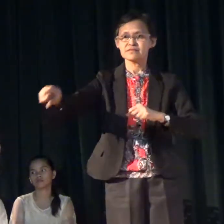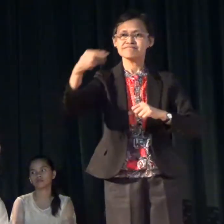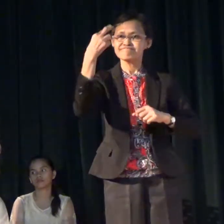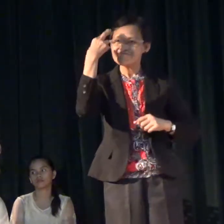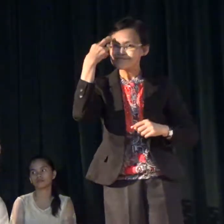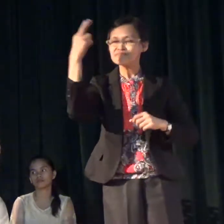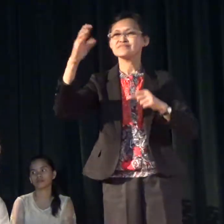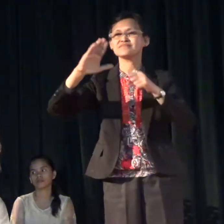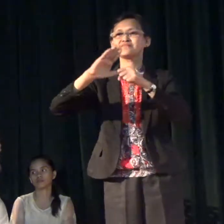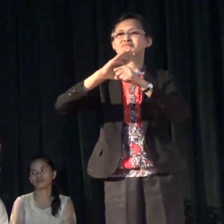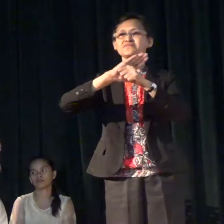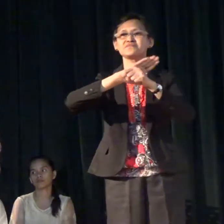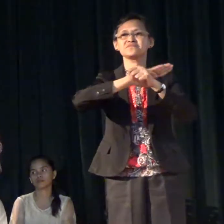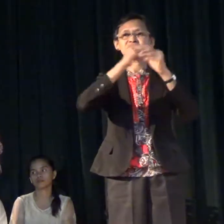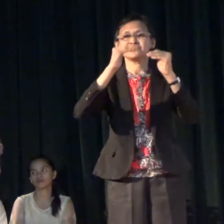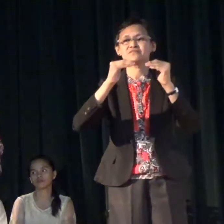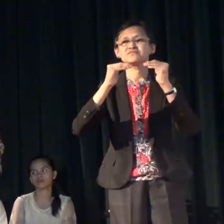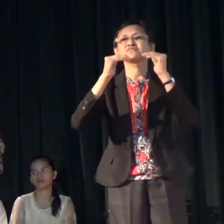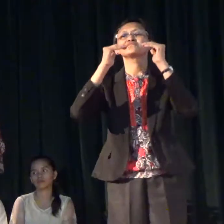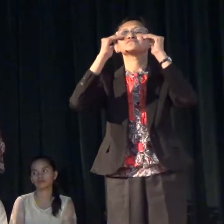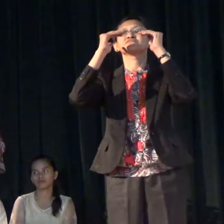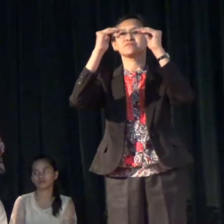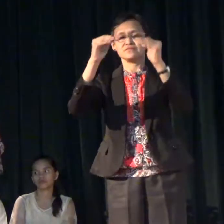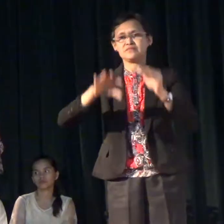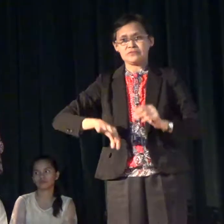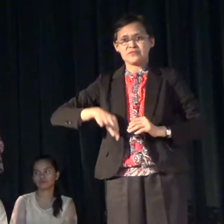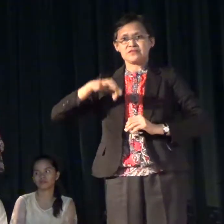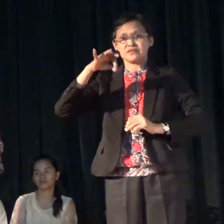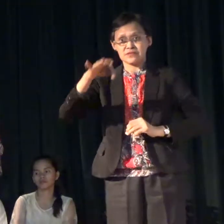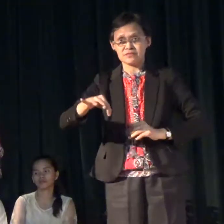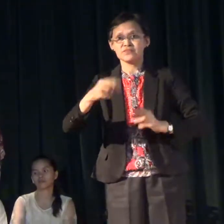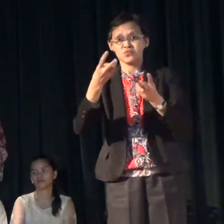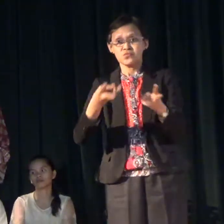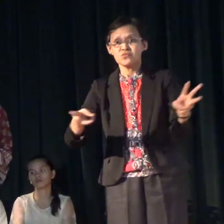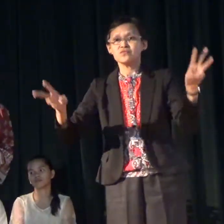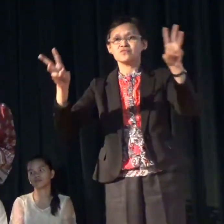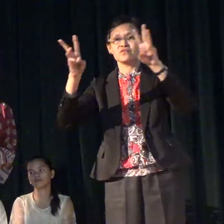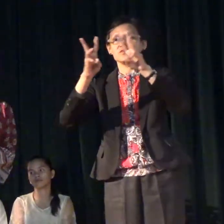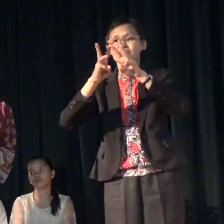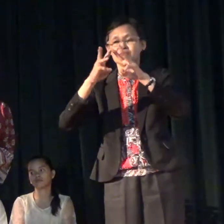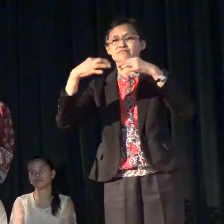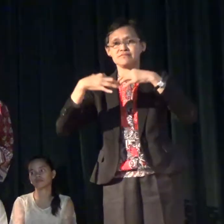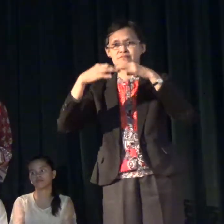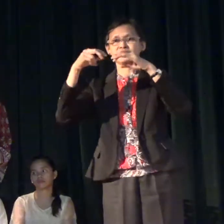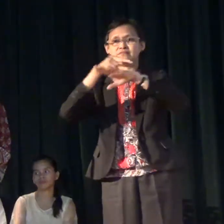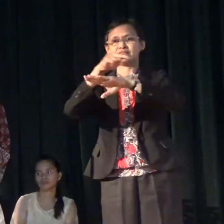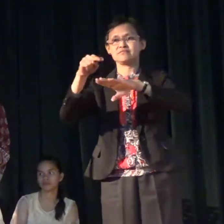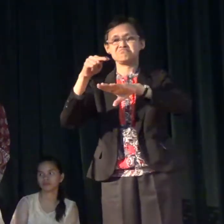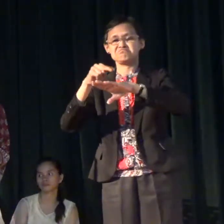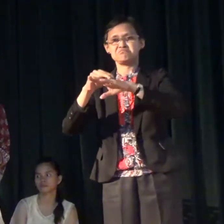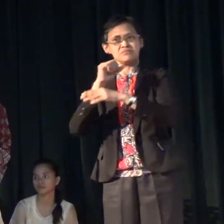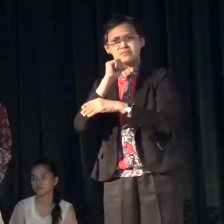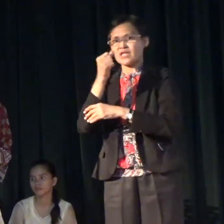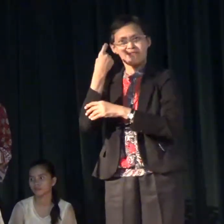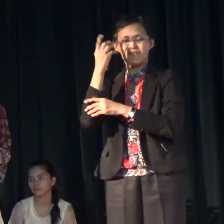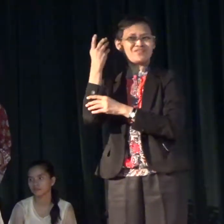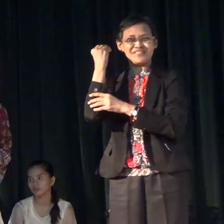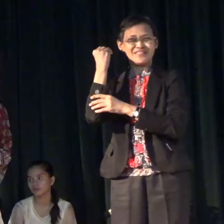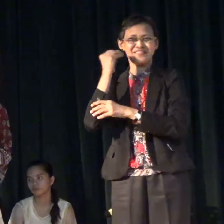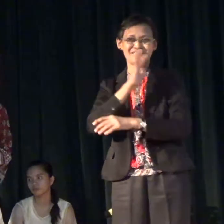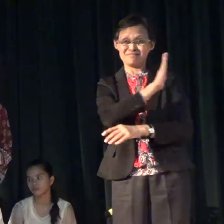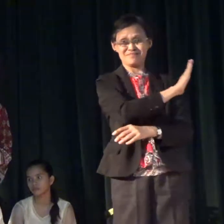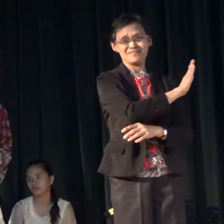their full potential and contribute meaningfully to building the nation that's not just for hearing